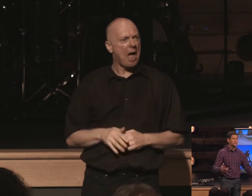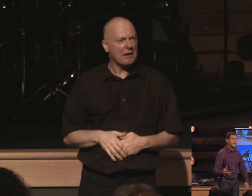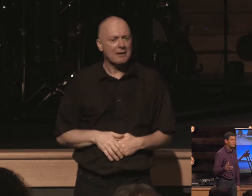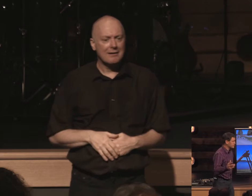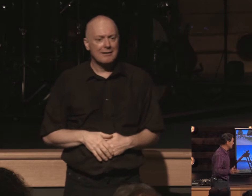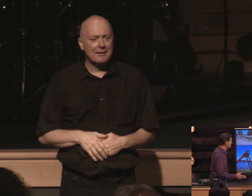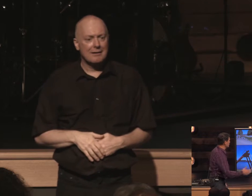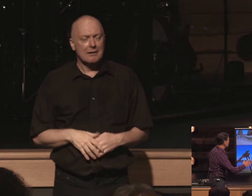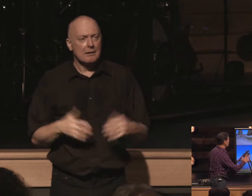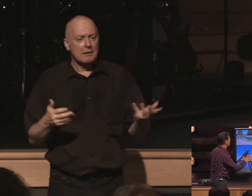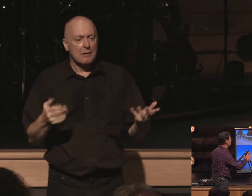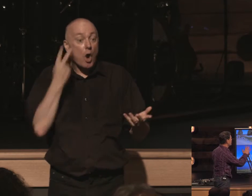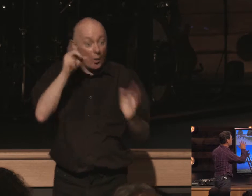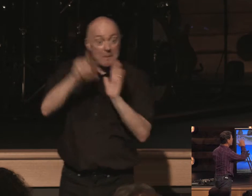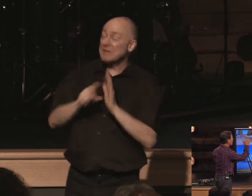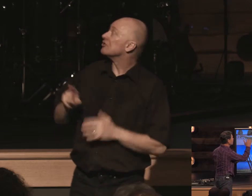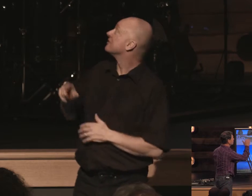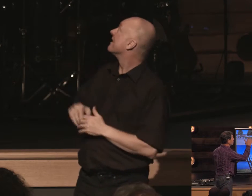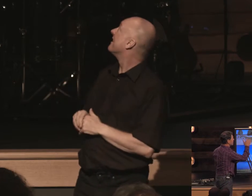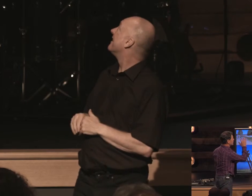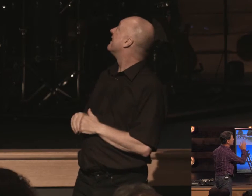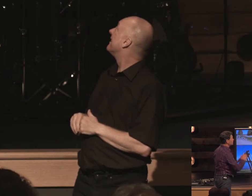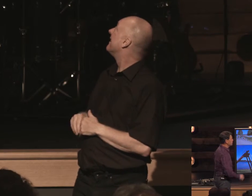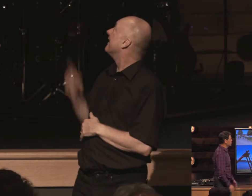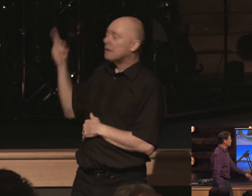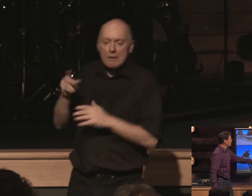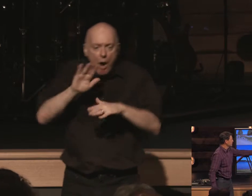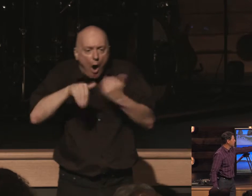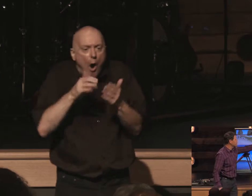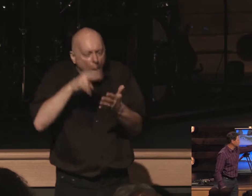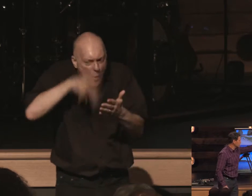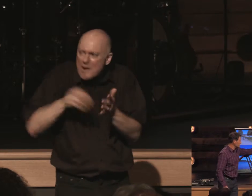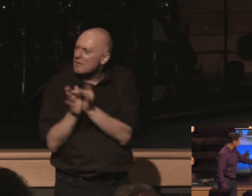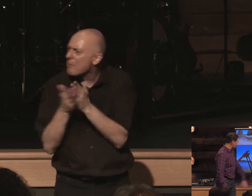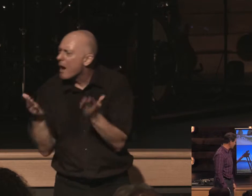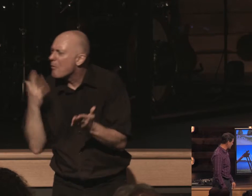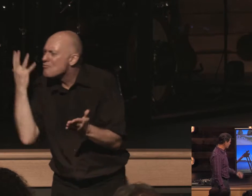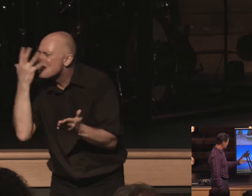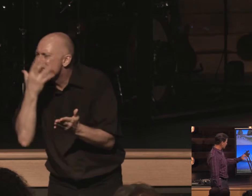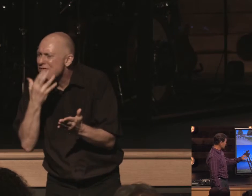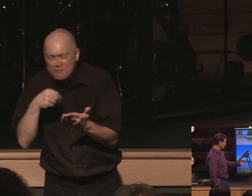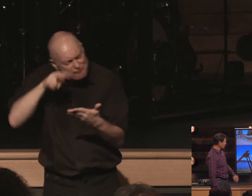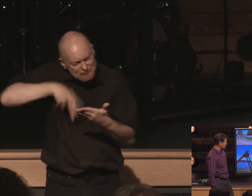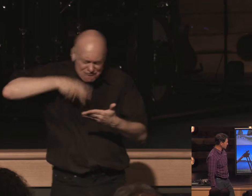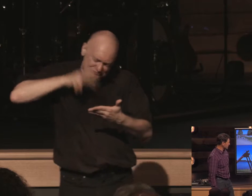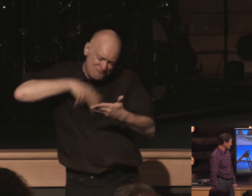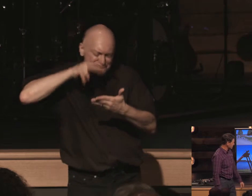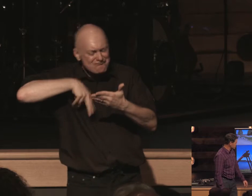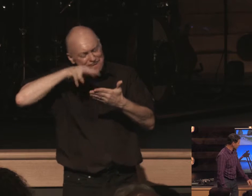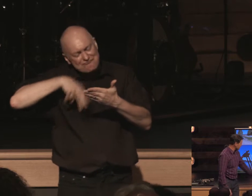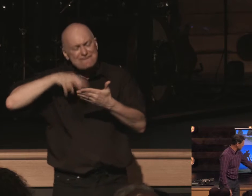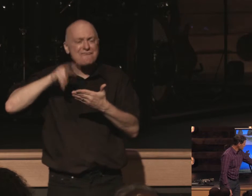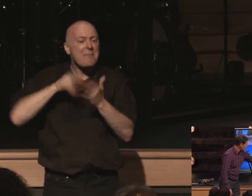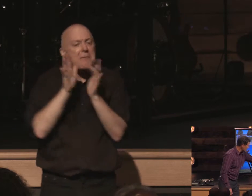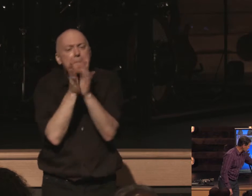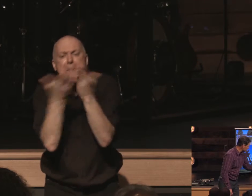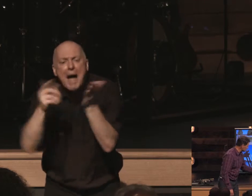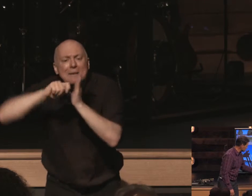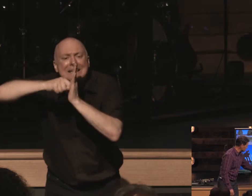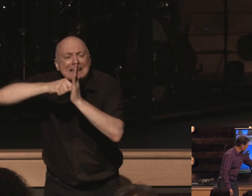it's it's available look at these pictures they're all reading their bibles all these students and here in this beautiful setting this guy's on the top of his line that's creative and then there's this people